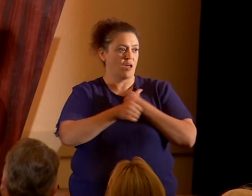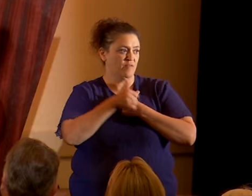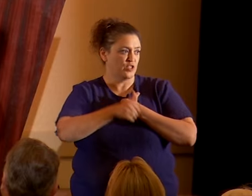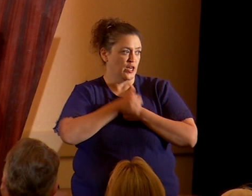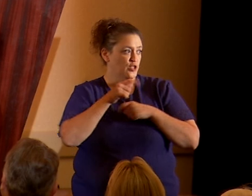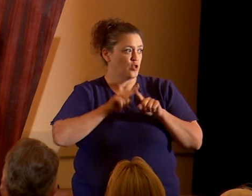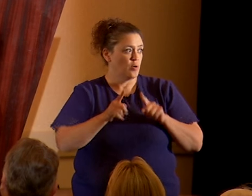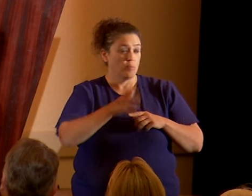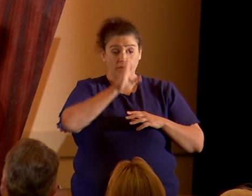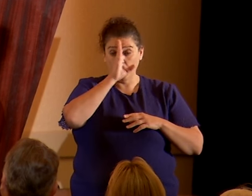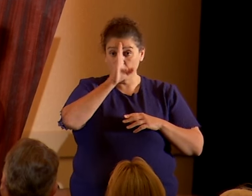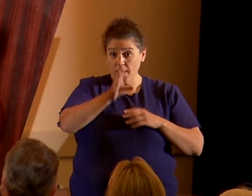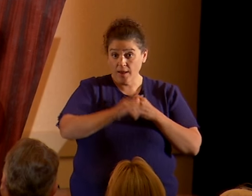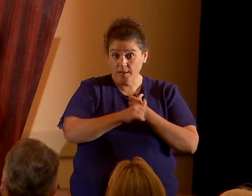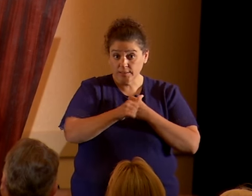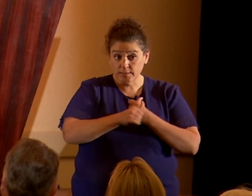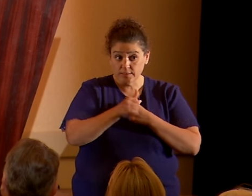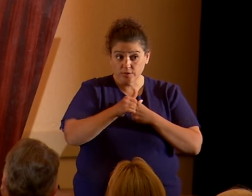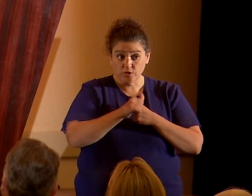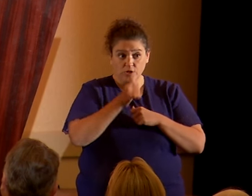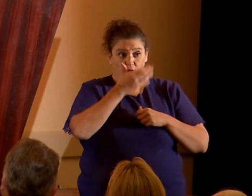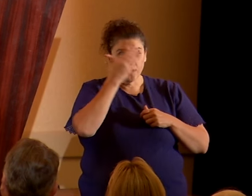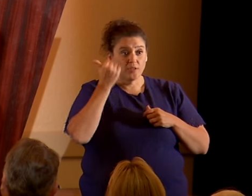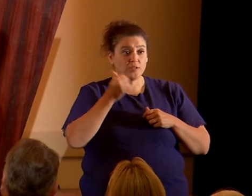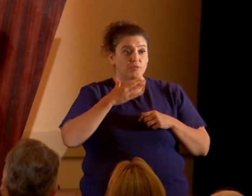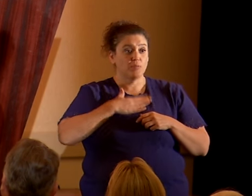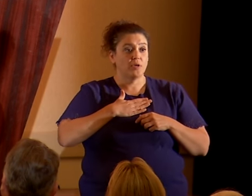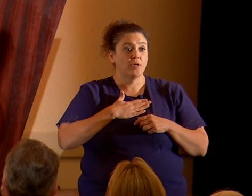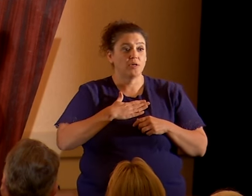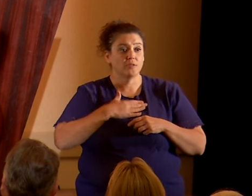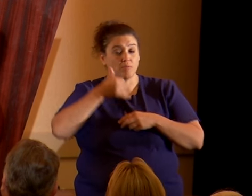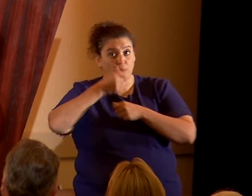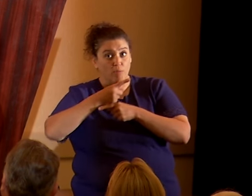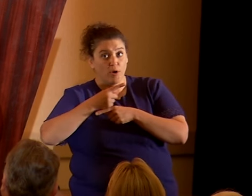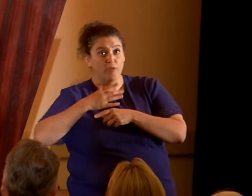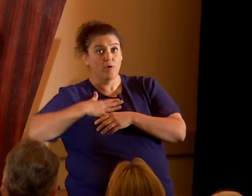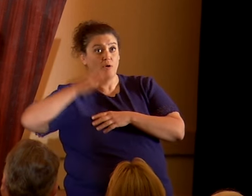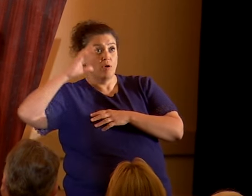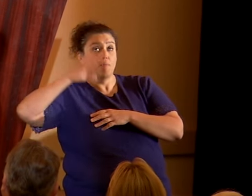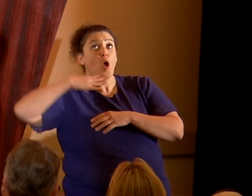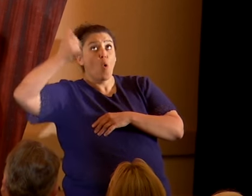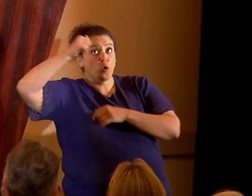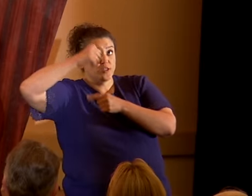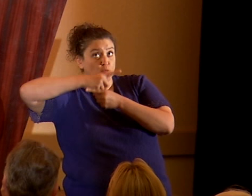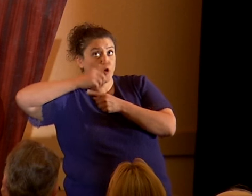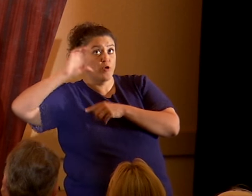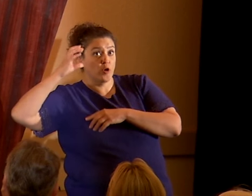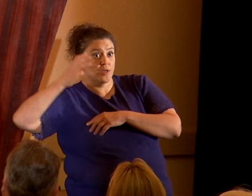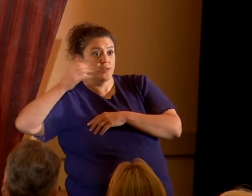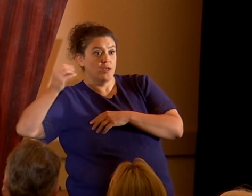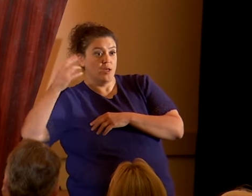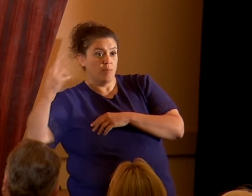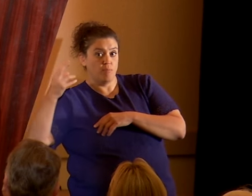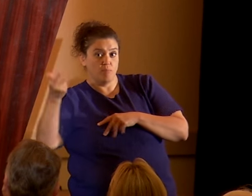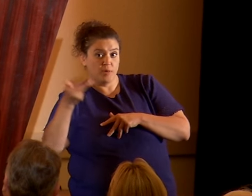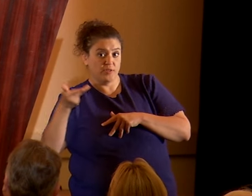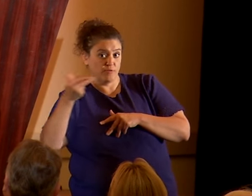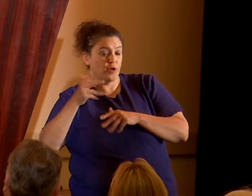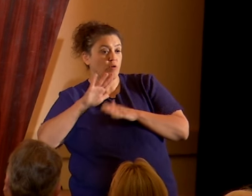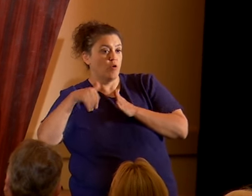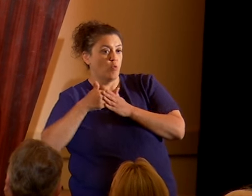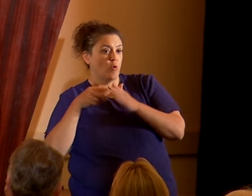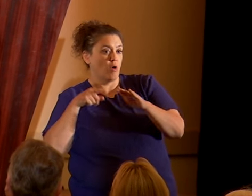was as a result of, because my eldest brother, my cousin, and my best friend were all killed by Al-Qaeda